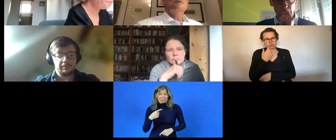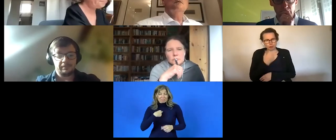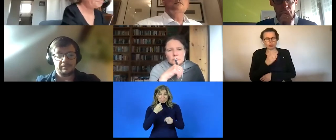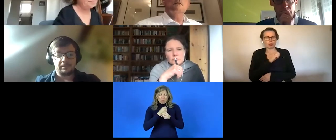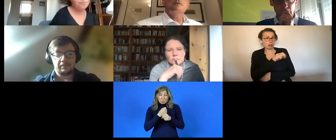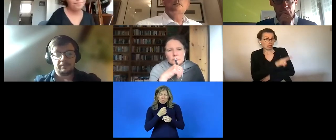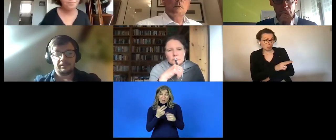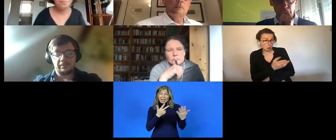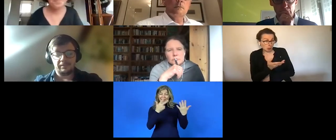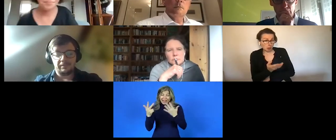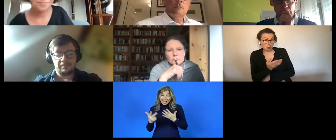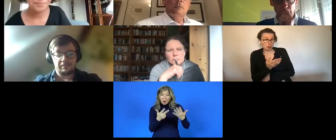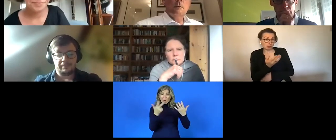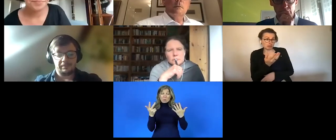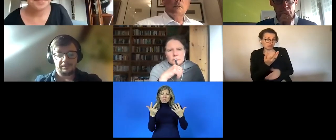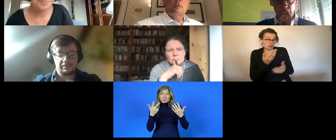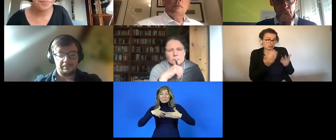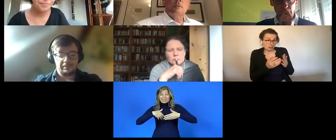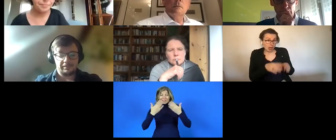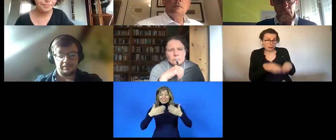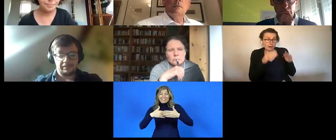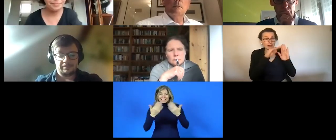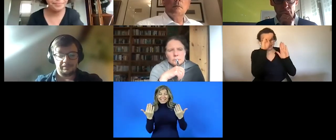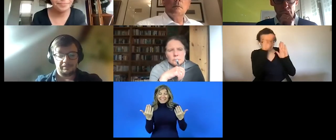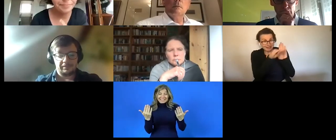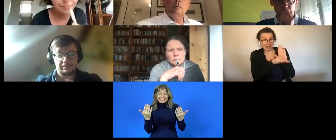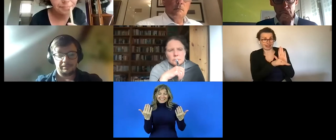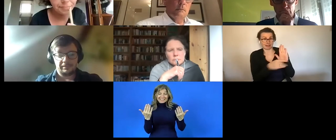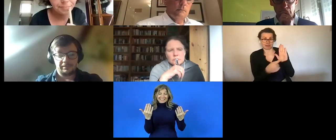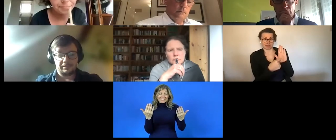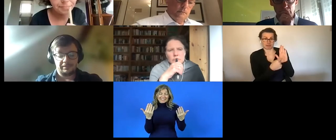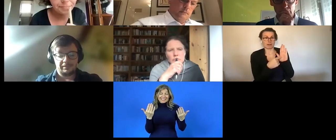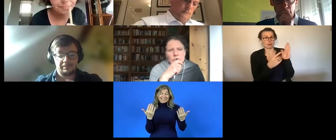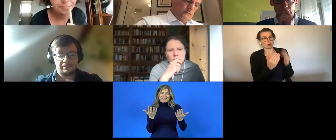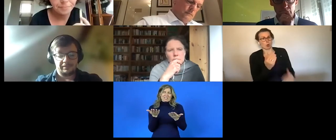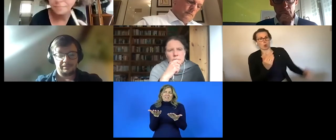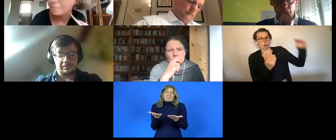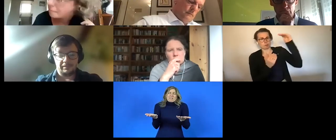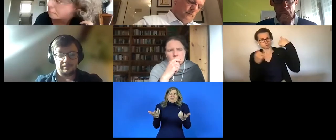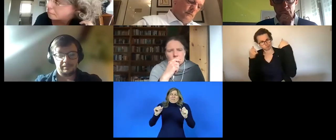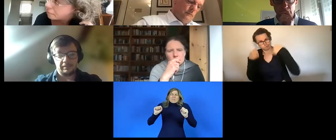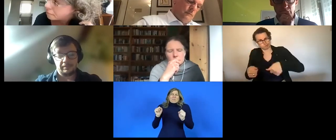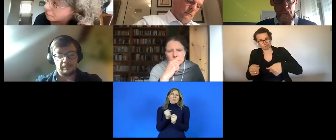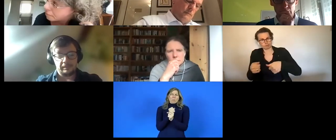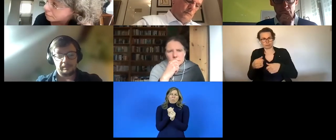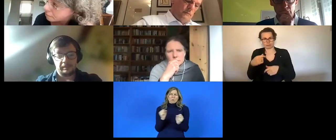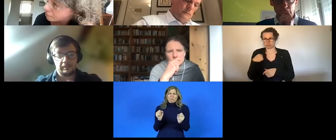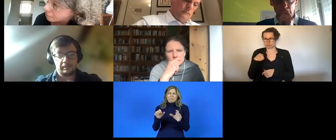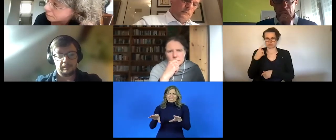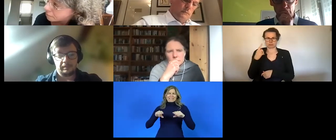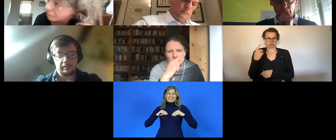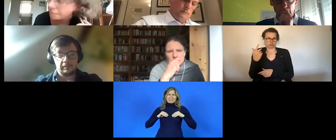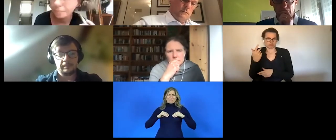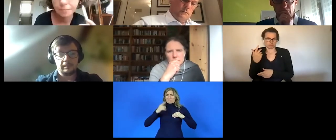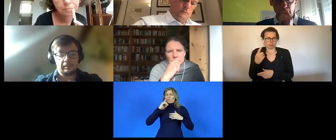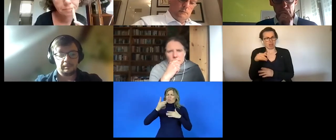eight hours a day um every day and i think that is just impossible to accept over a long